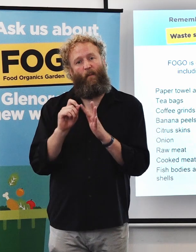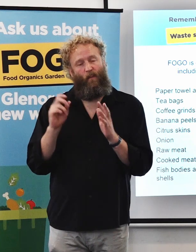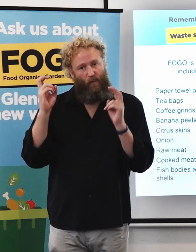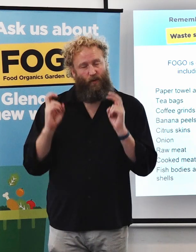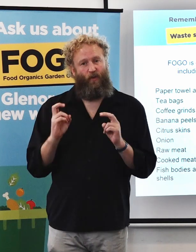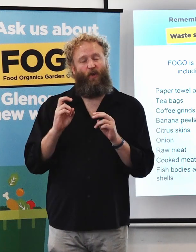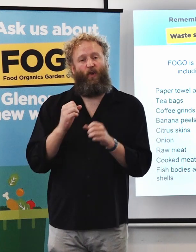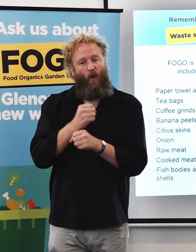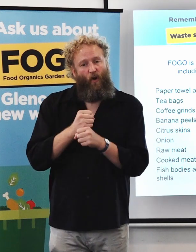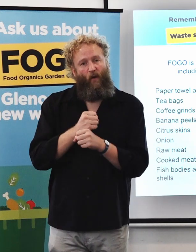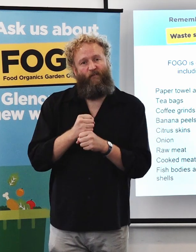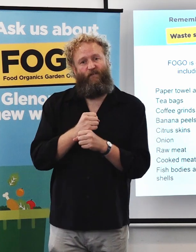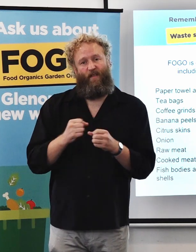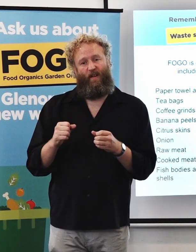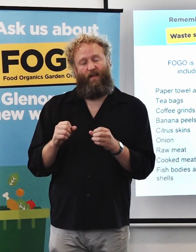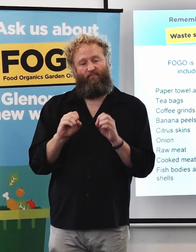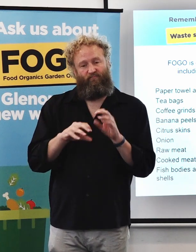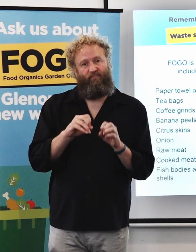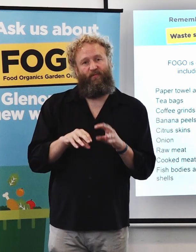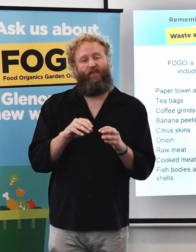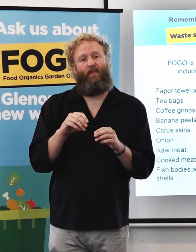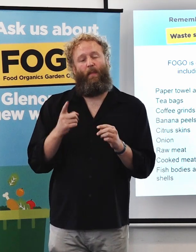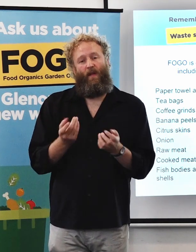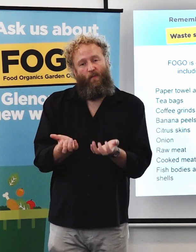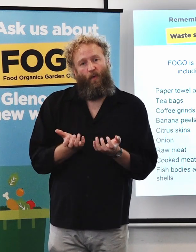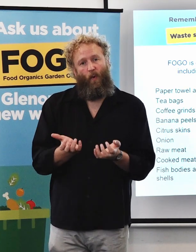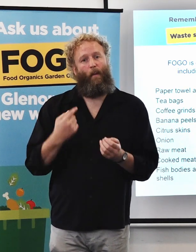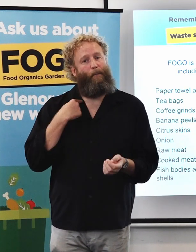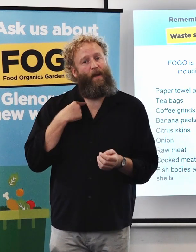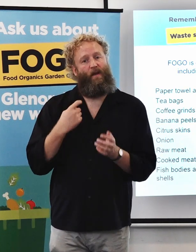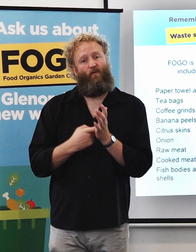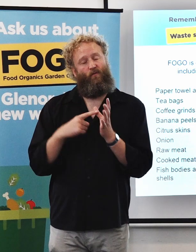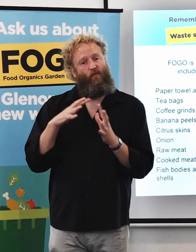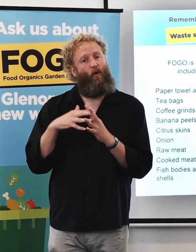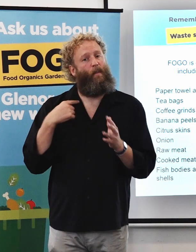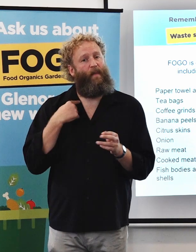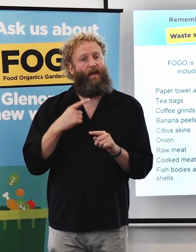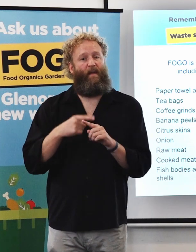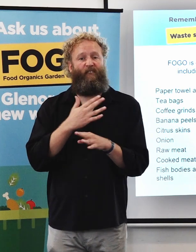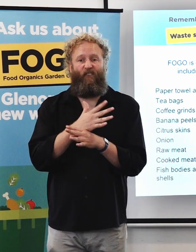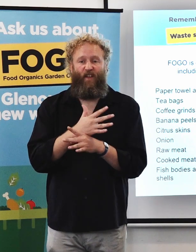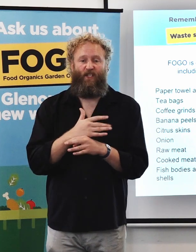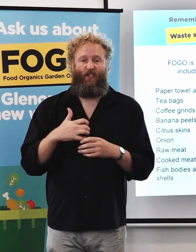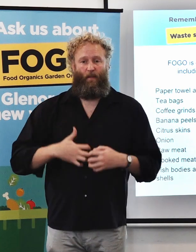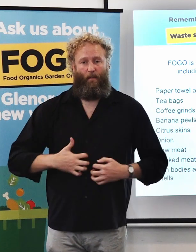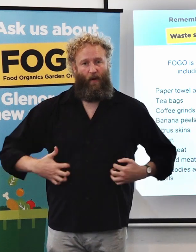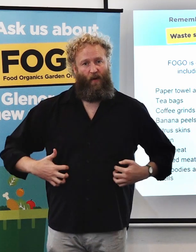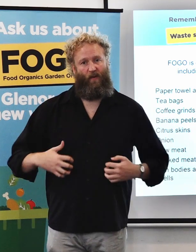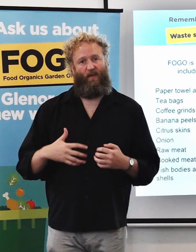coffee grinds, raw and cooked meat and bones and fish castings, I suppose for want of a better term,